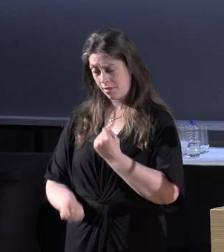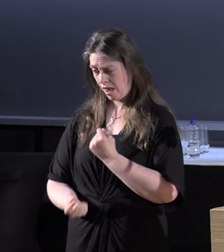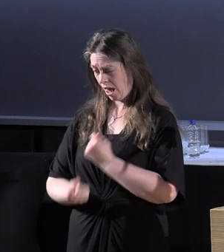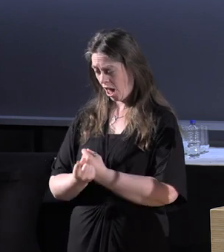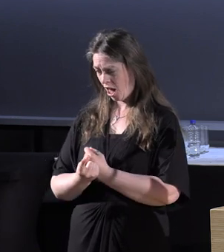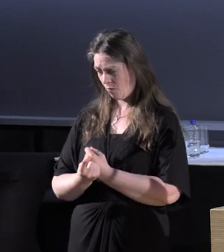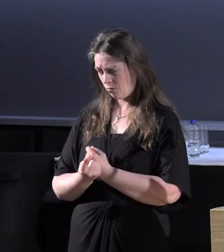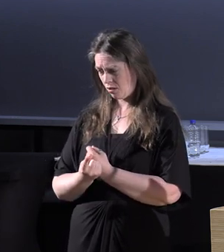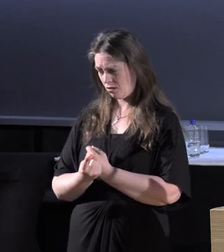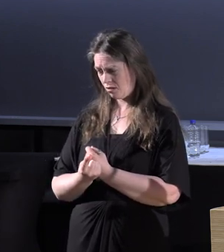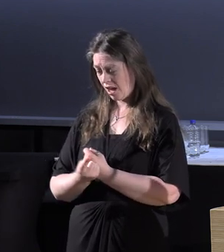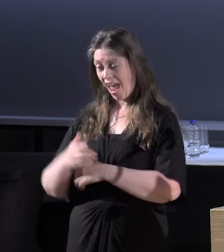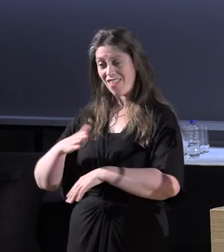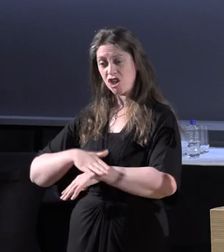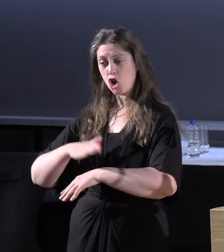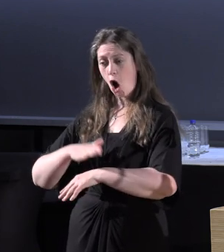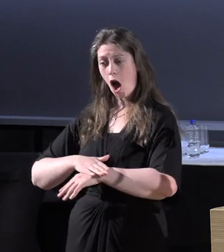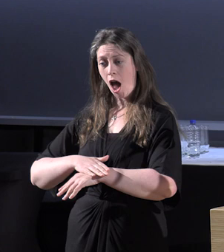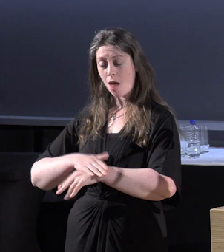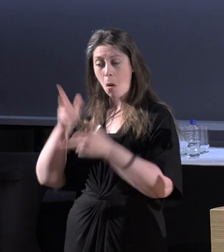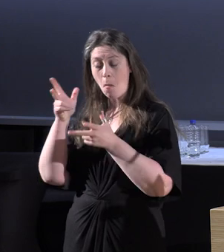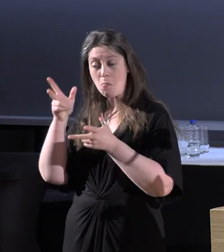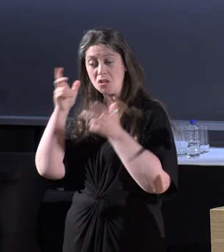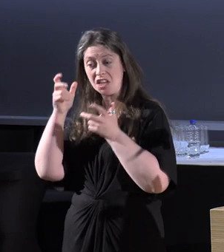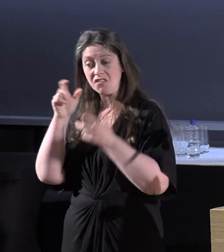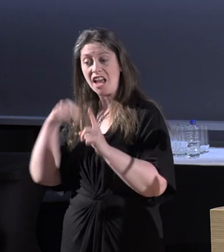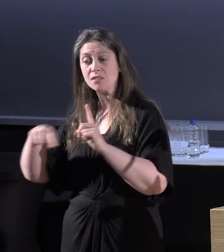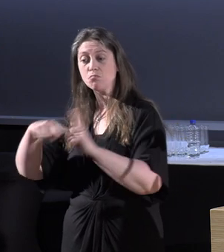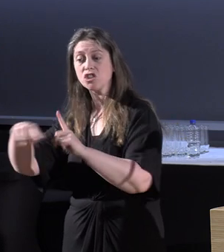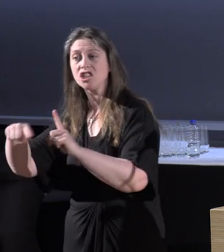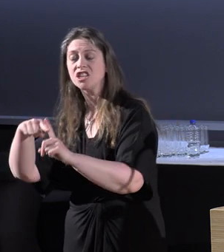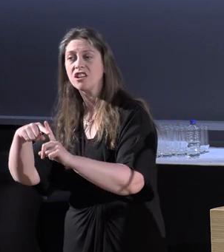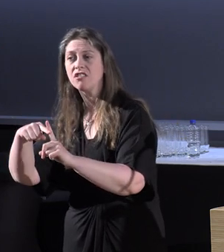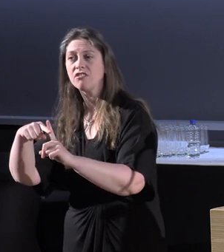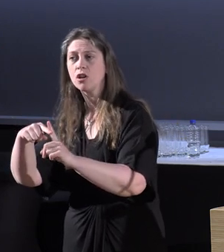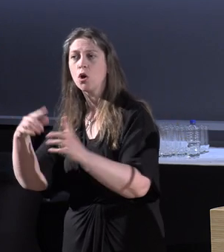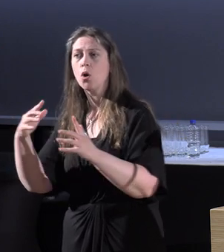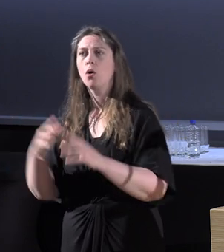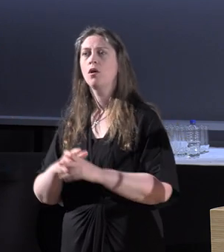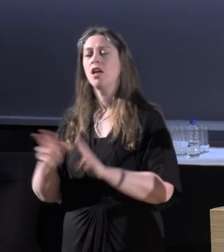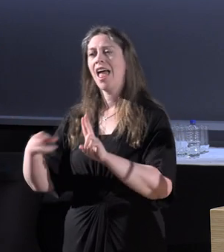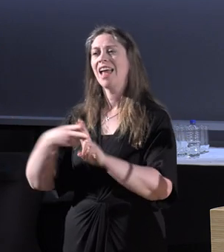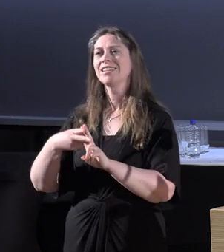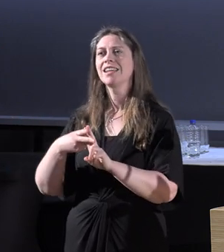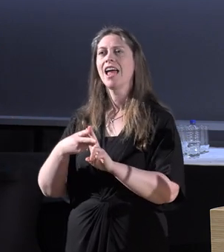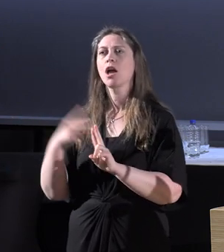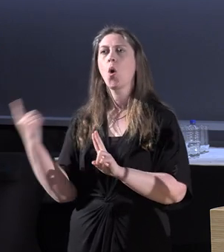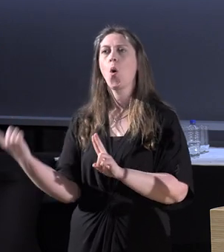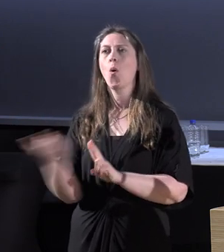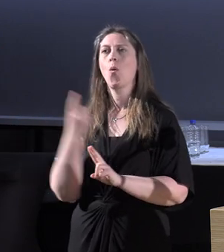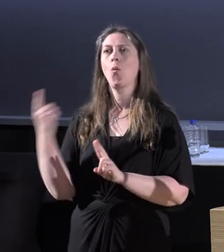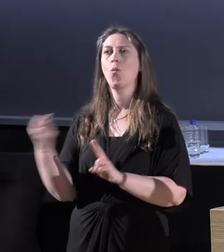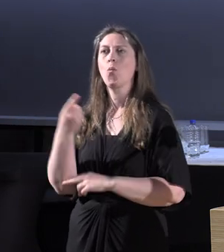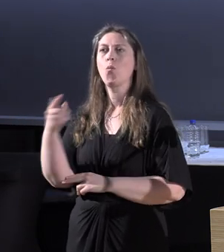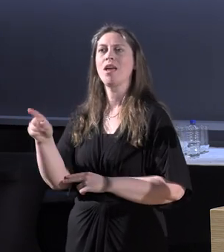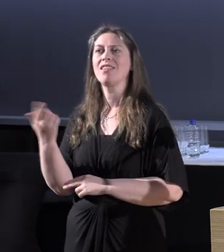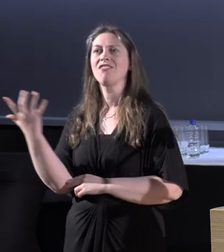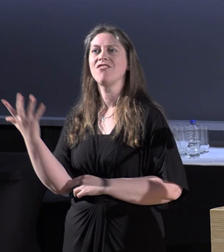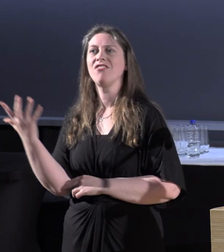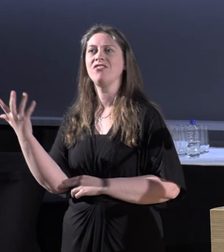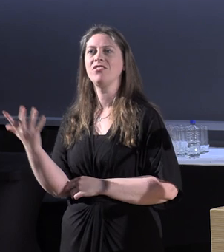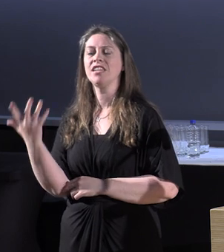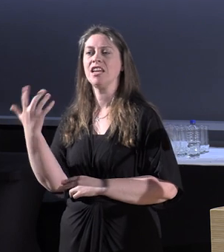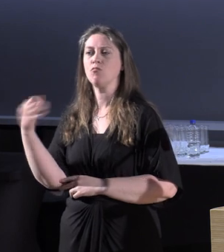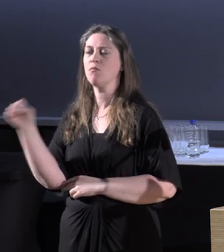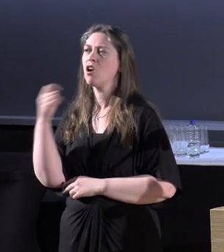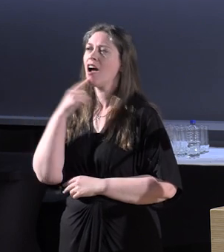perceived to be a good thing, the launch of the We the 15 movement in Tokyo 2021, or I call